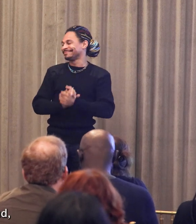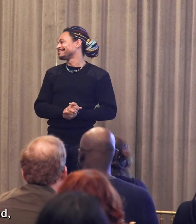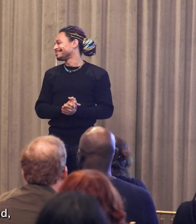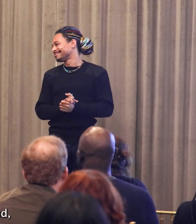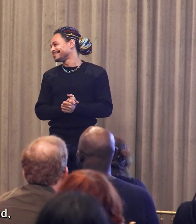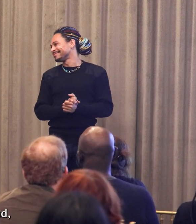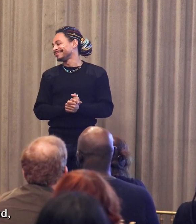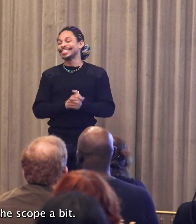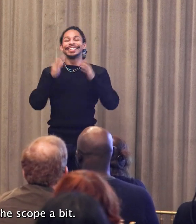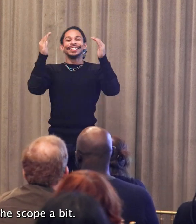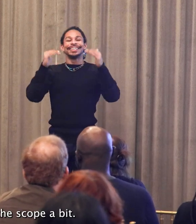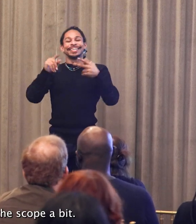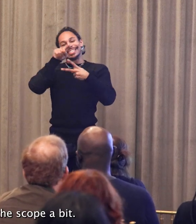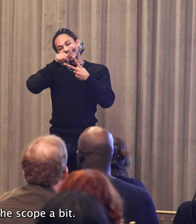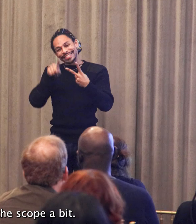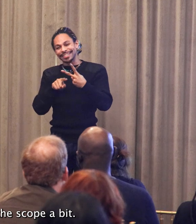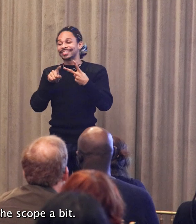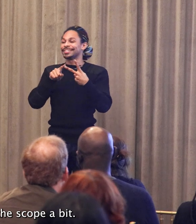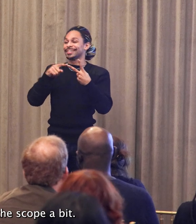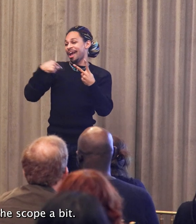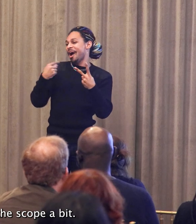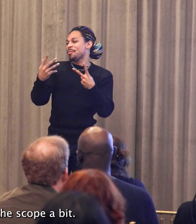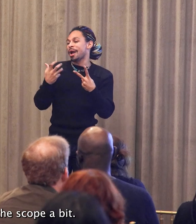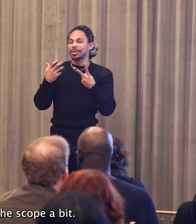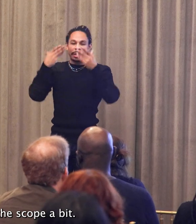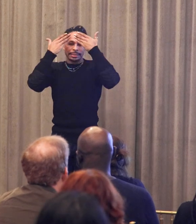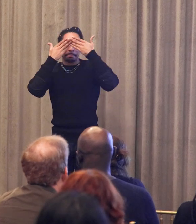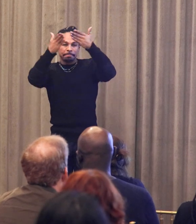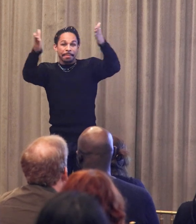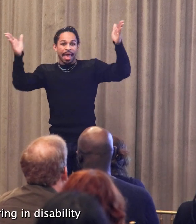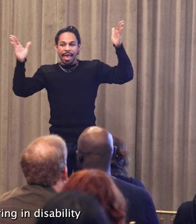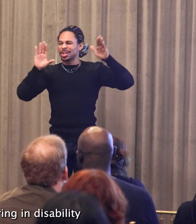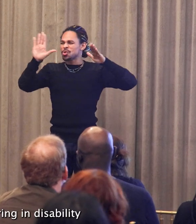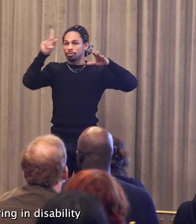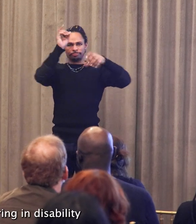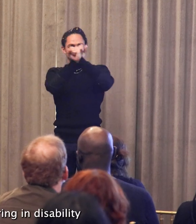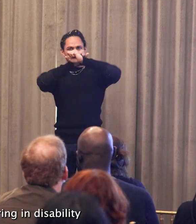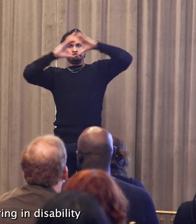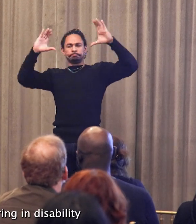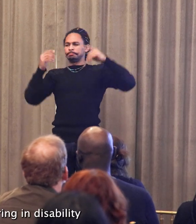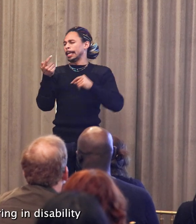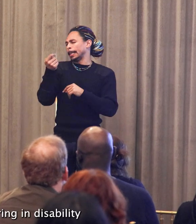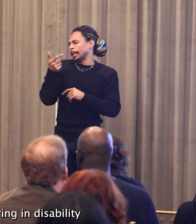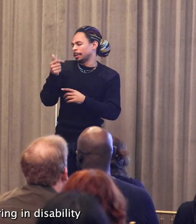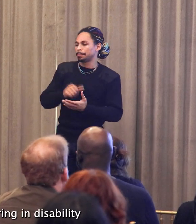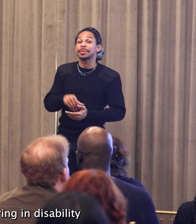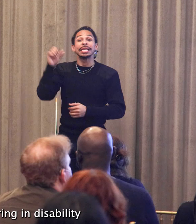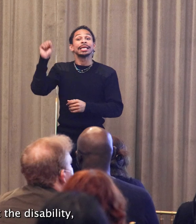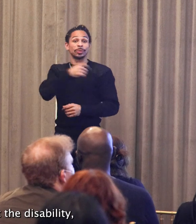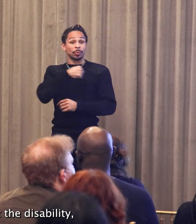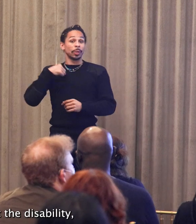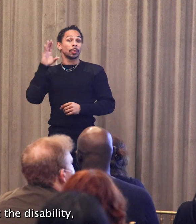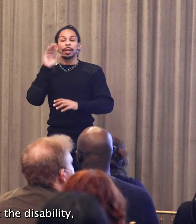Second, I want to expand the scope a bit. Yes, we'll be exploring disability